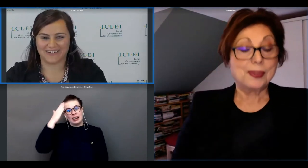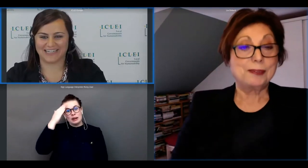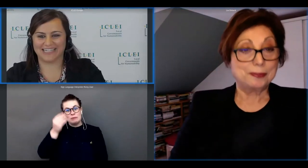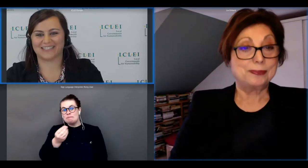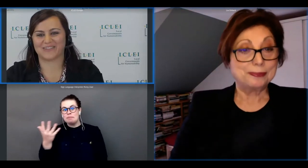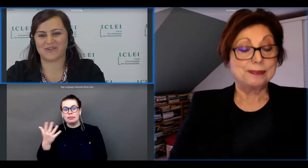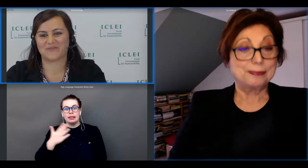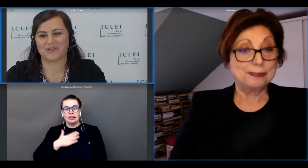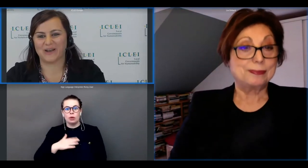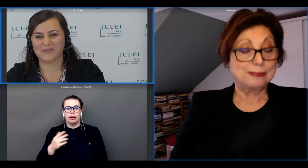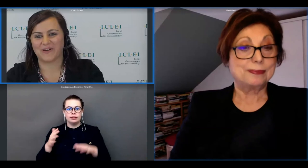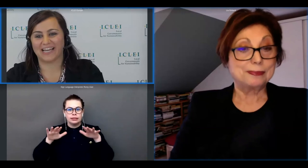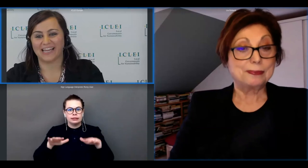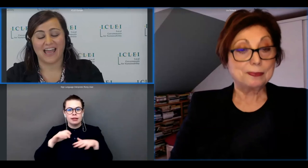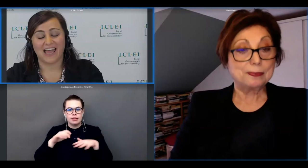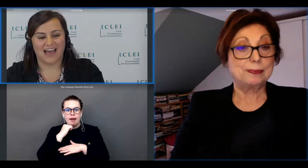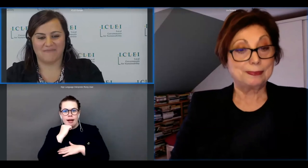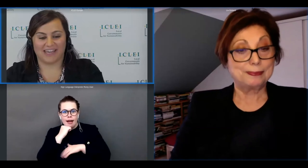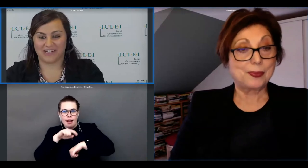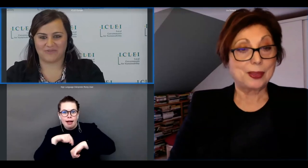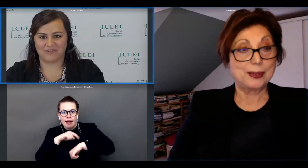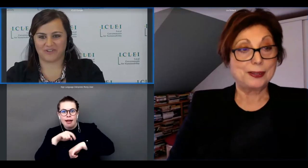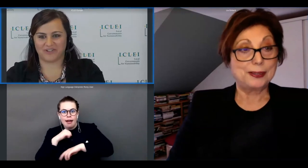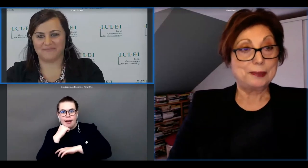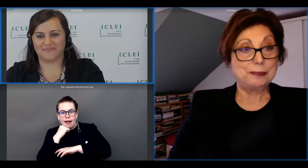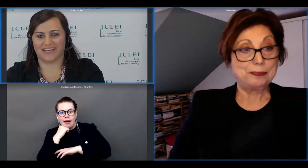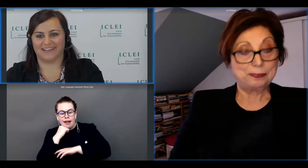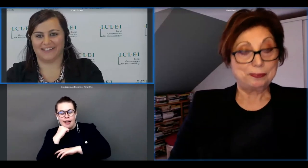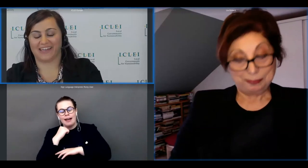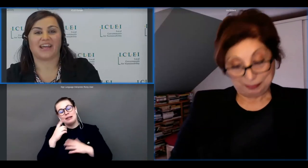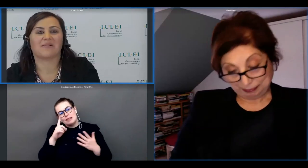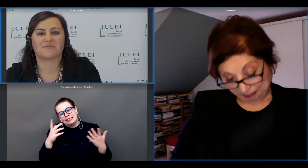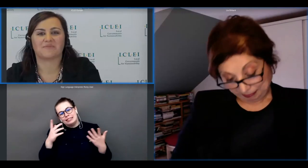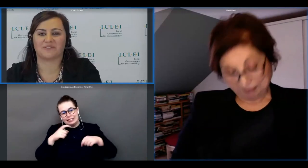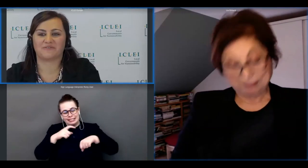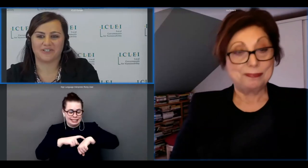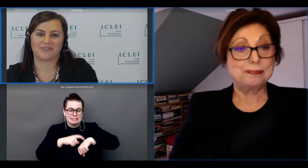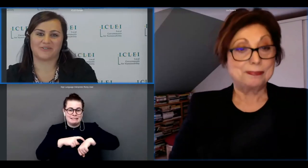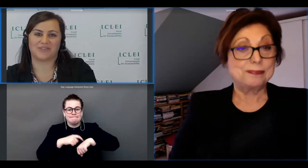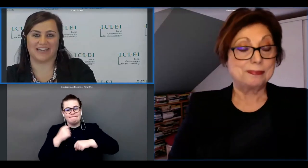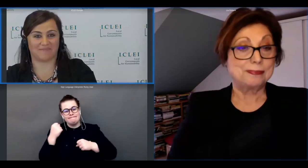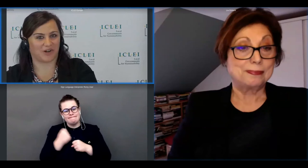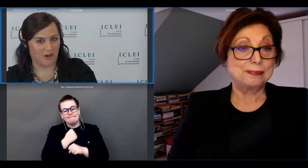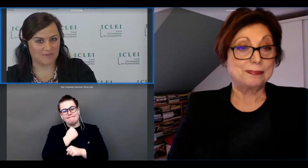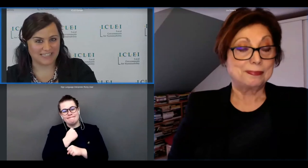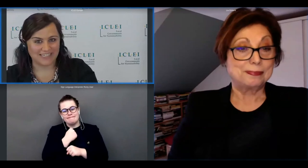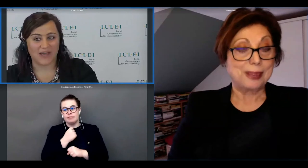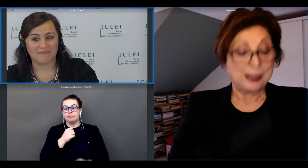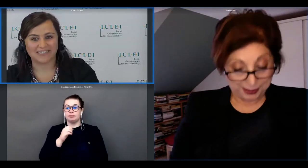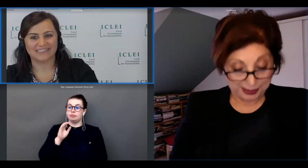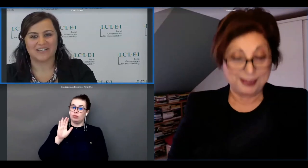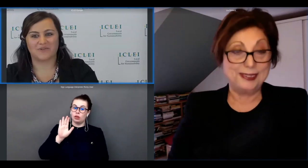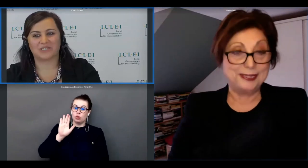here and listen to you for a long while um i cannot refer uh i cannot help but refer to the name of your company